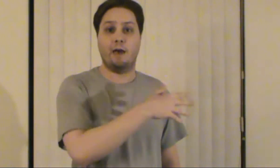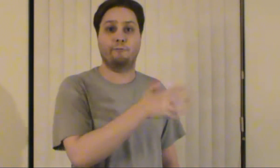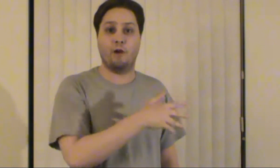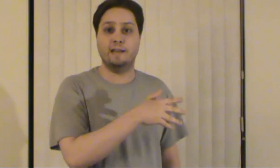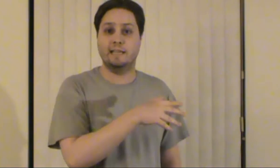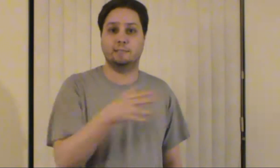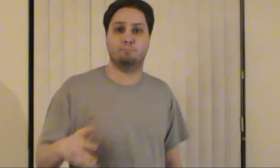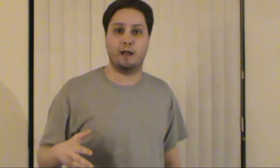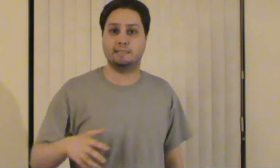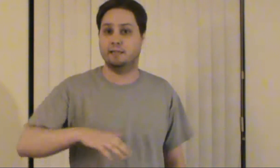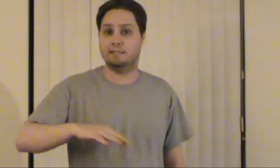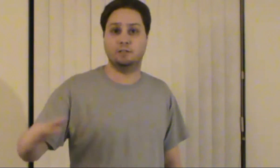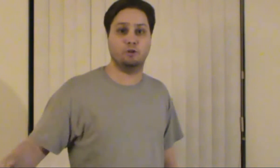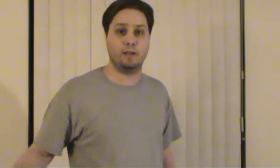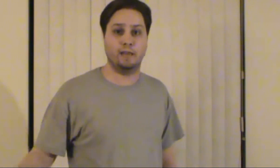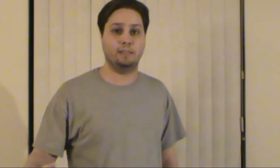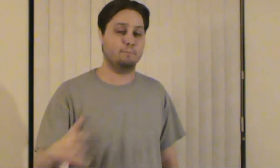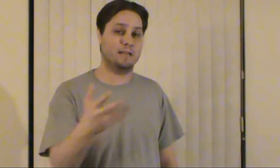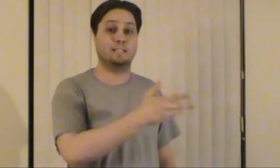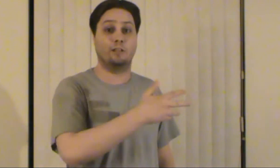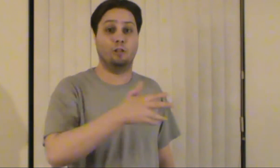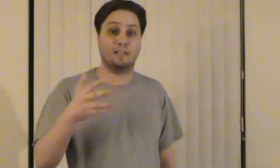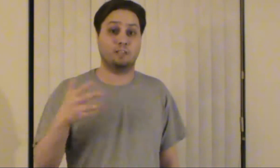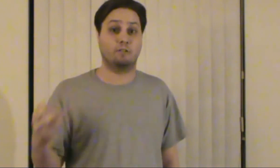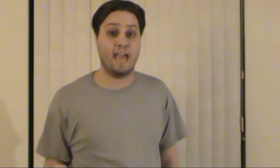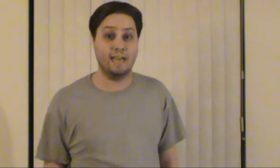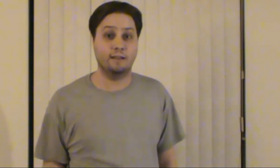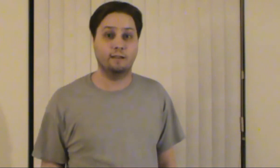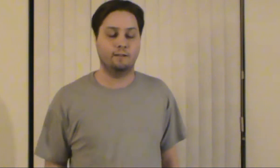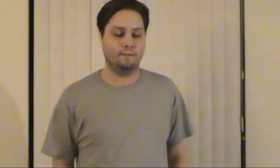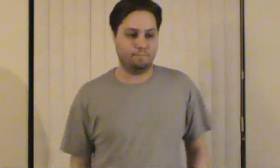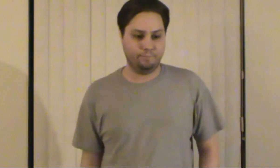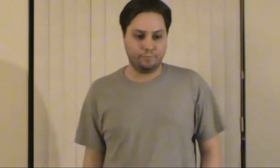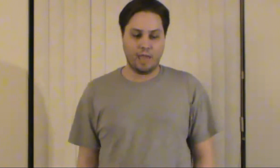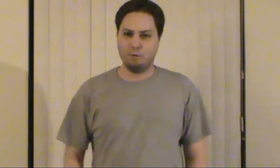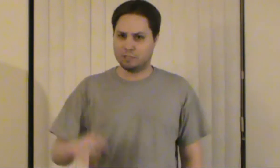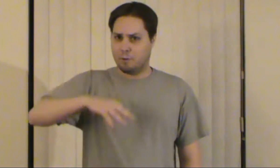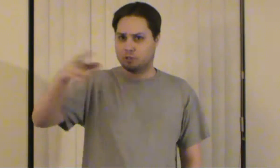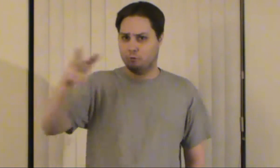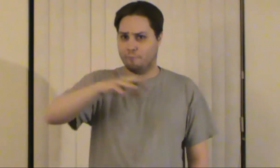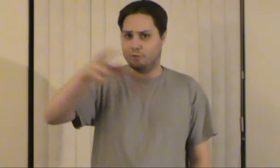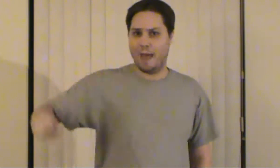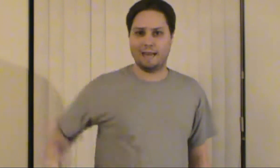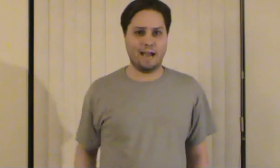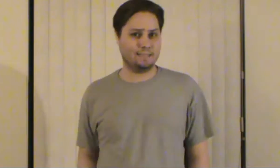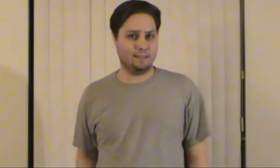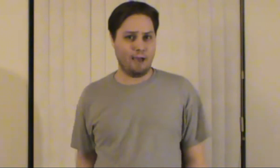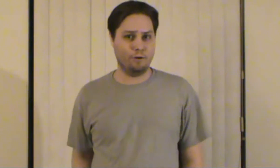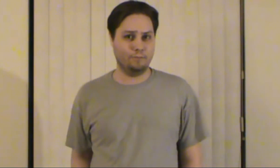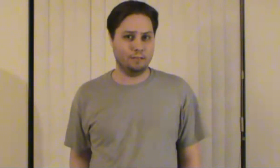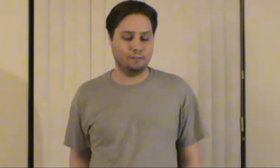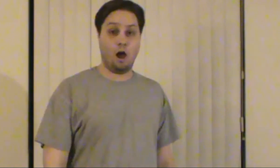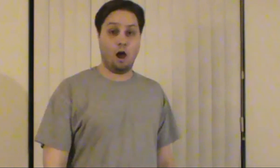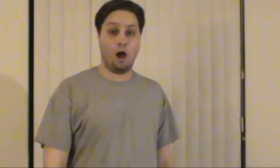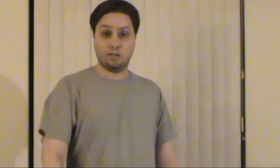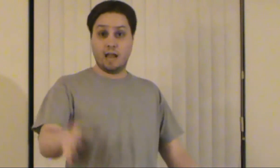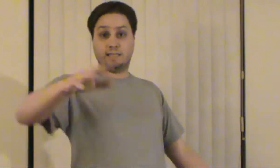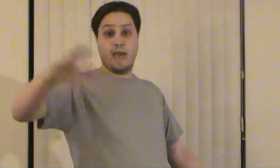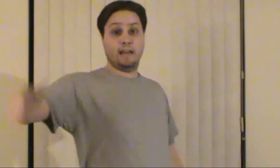that friend is depressed and isn't doing anything because they lost their kid and we're supposed to root for the bad guys in that movie now it's not that